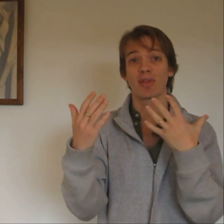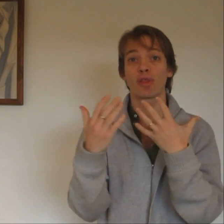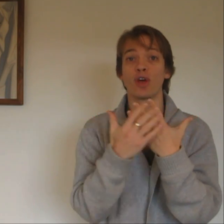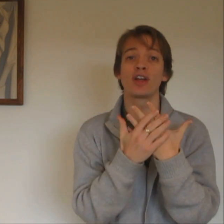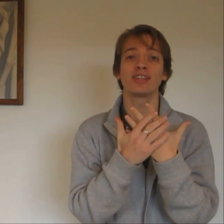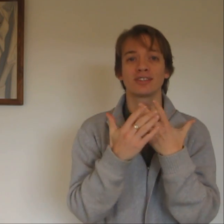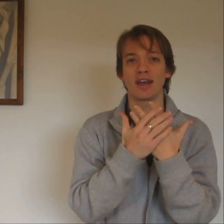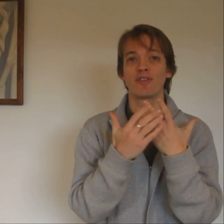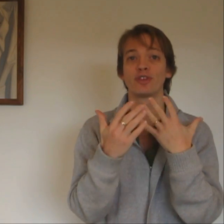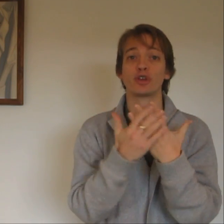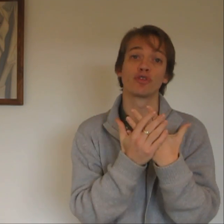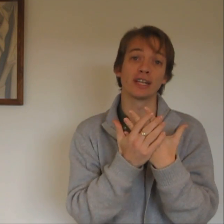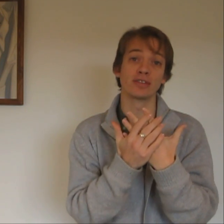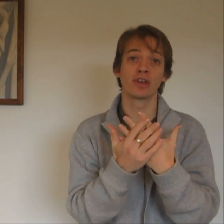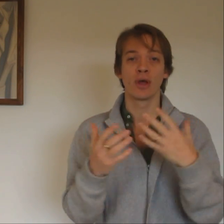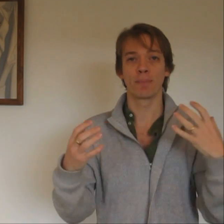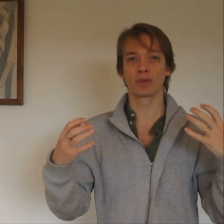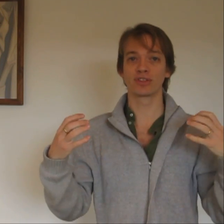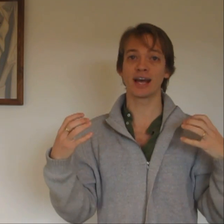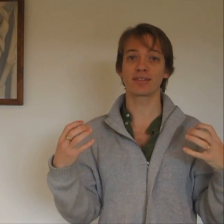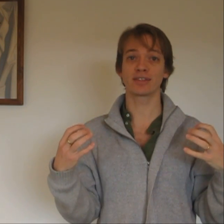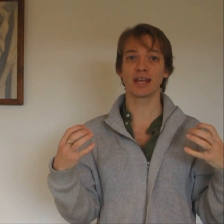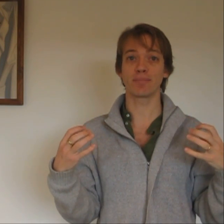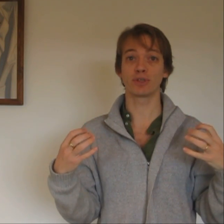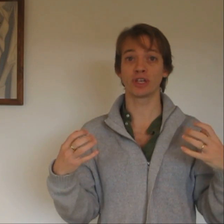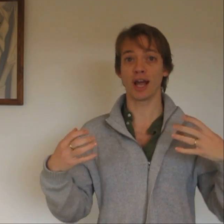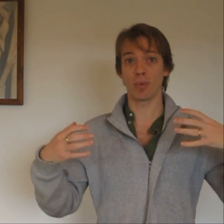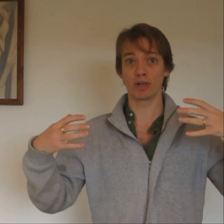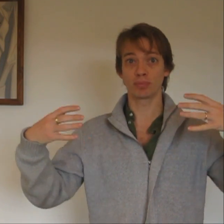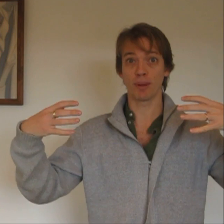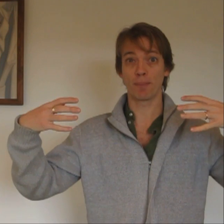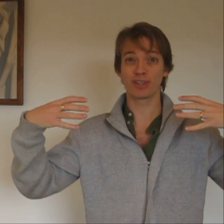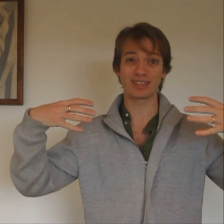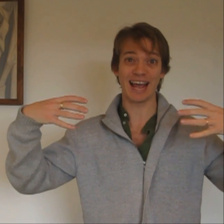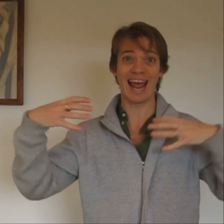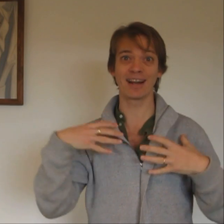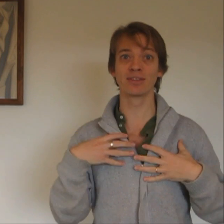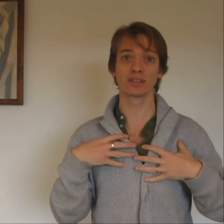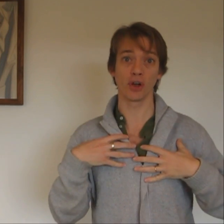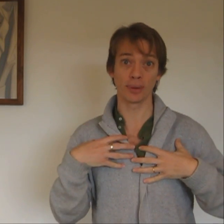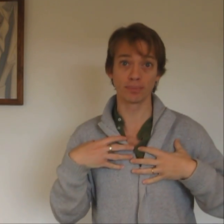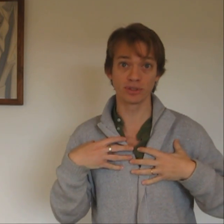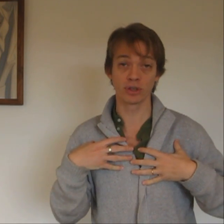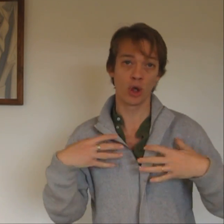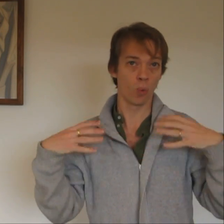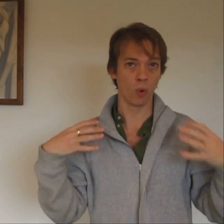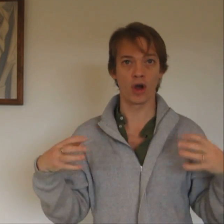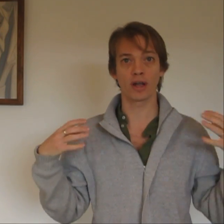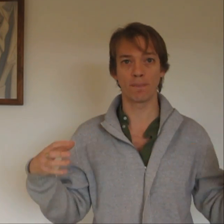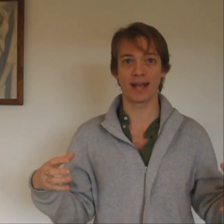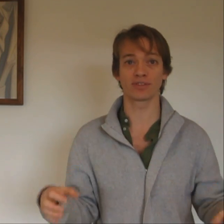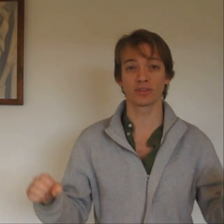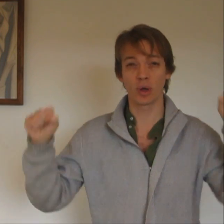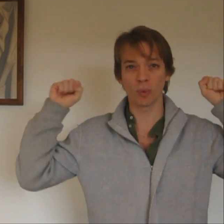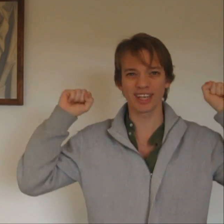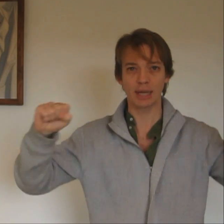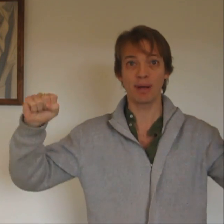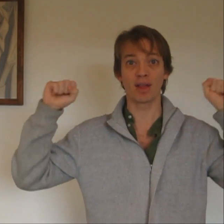37 degrees, because that's the temperature at which my body's enzymes work best, so I want to keep it at